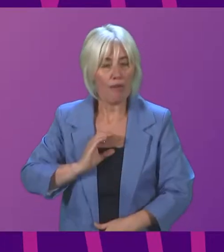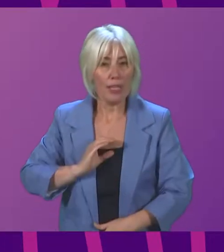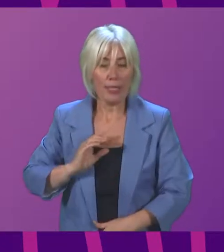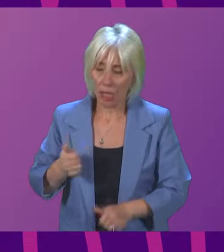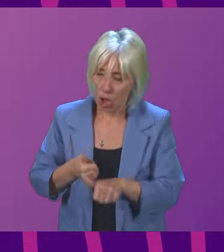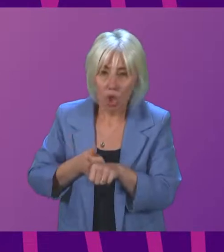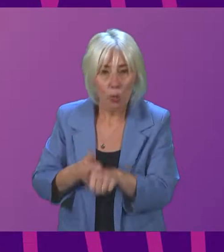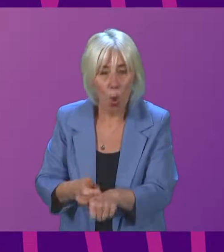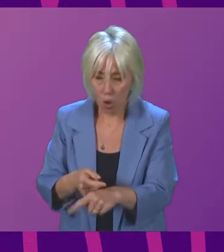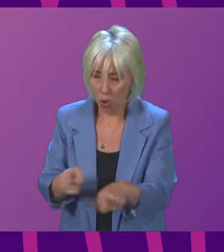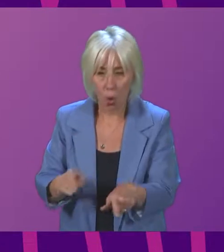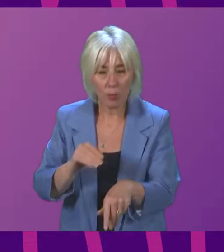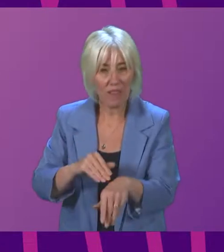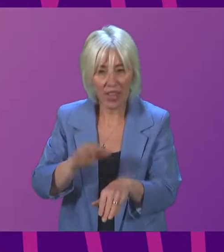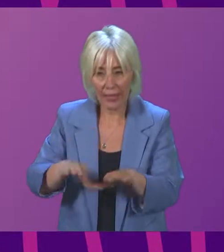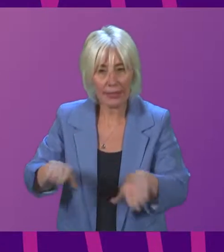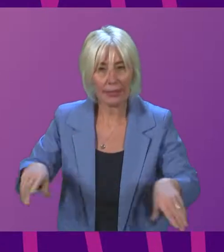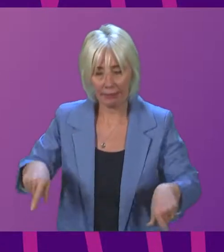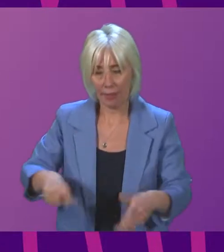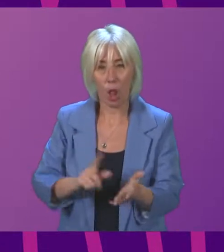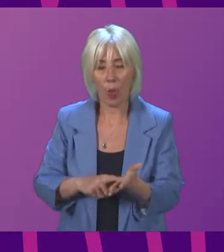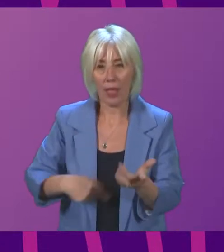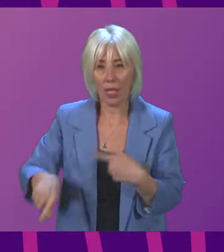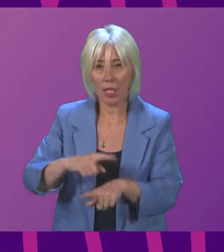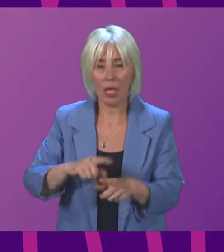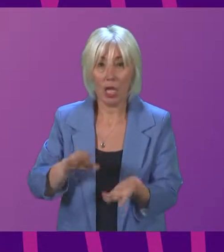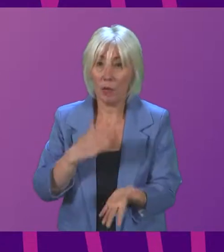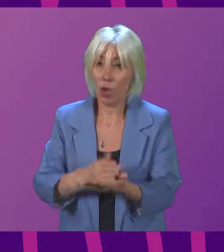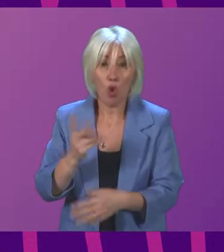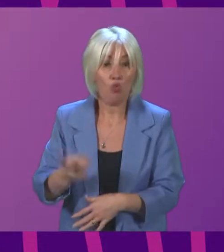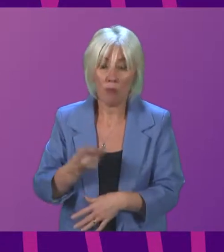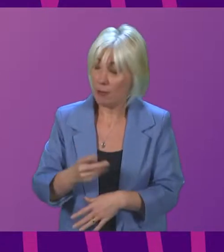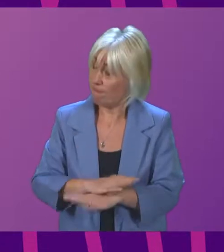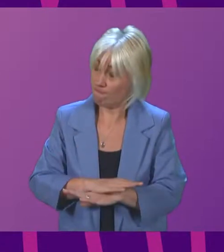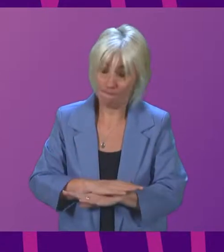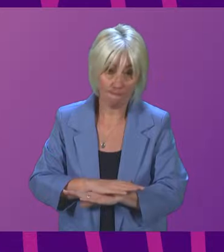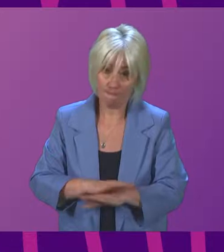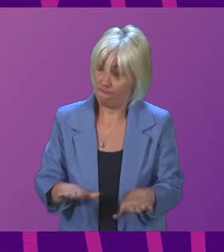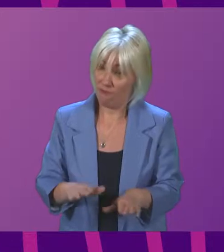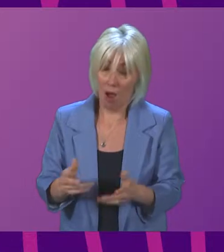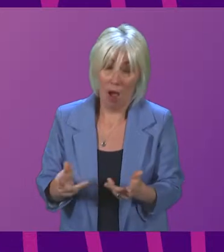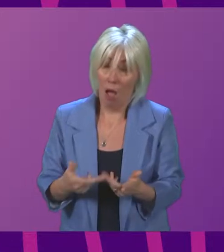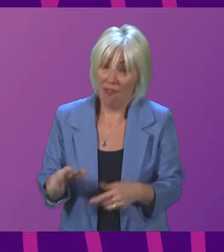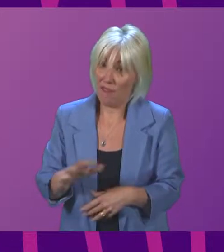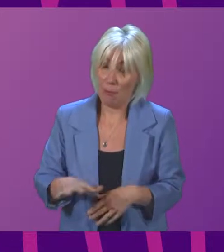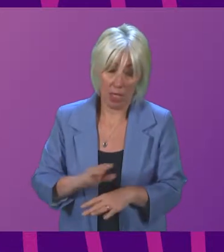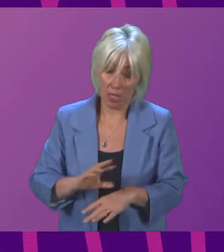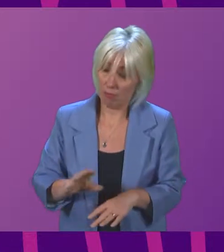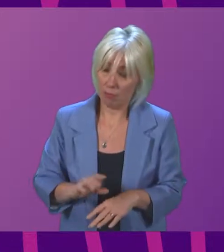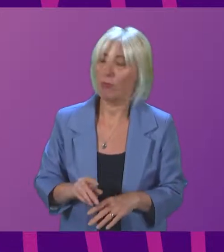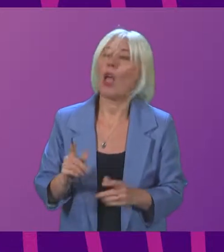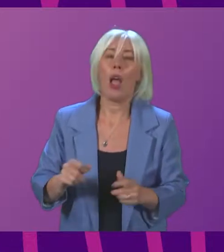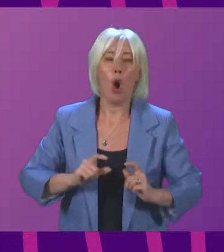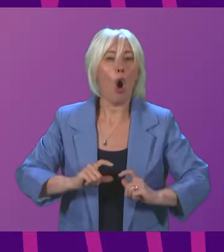provided to those affected by the situation in Lothian and to ensure this is not repeated for any other family. In response to these ongoing issues,